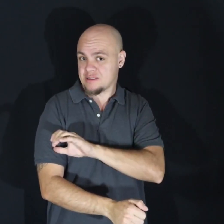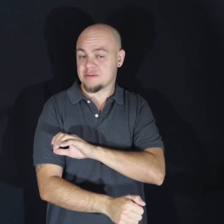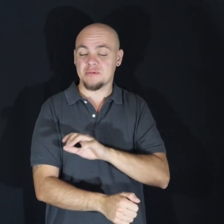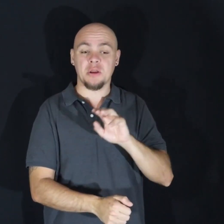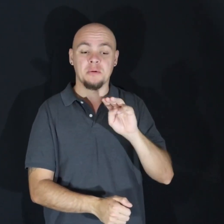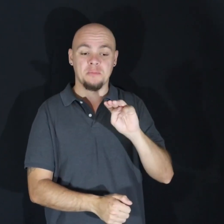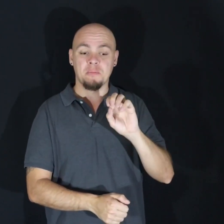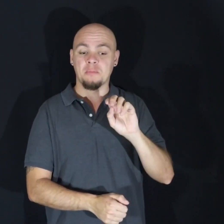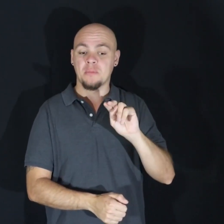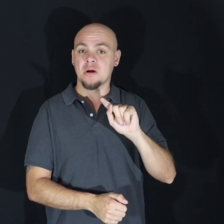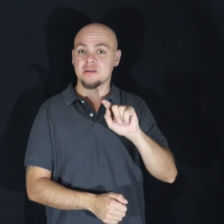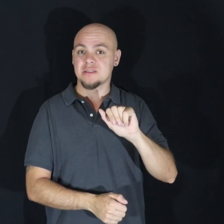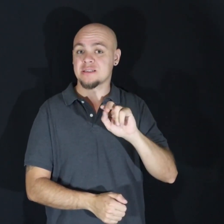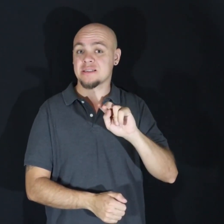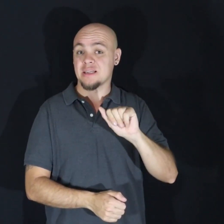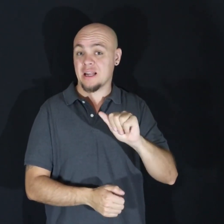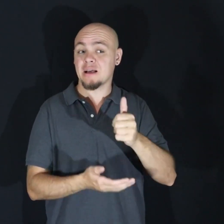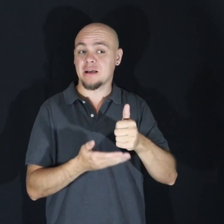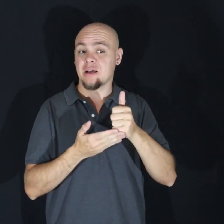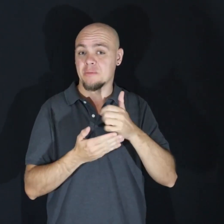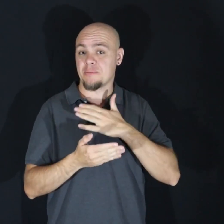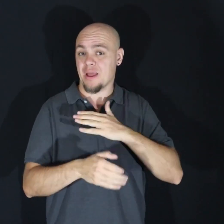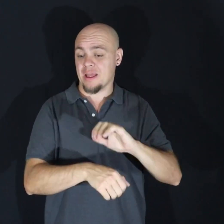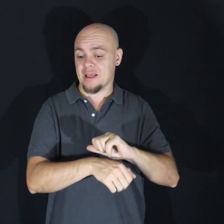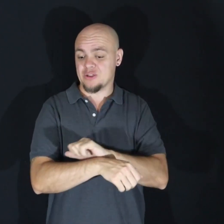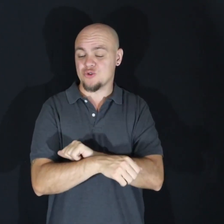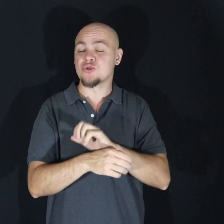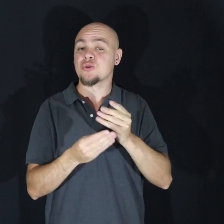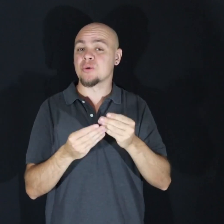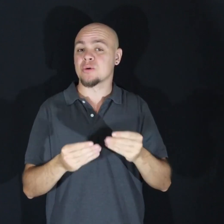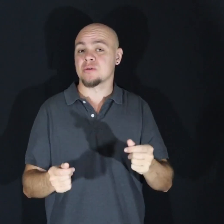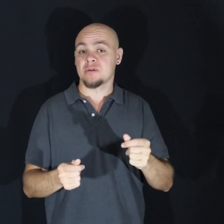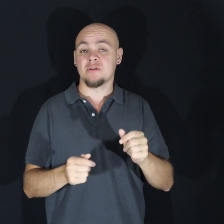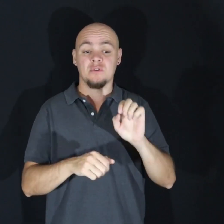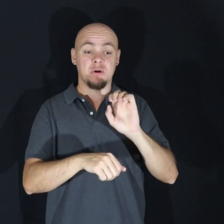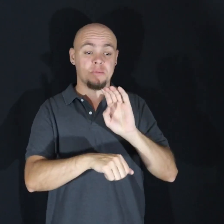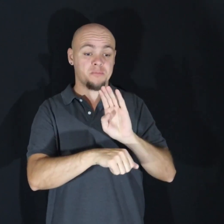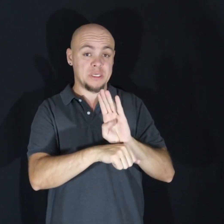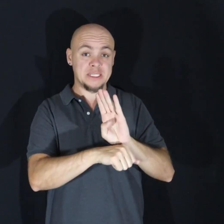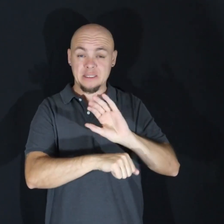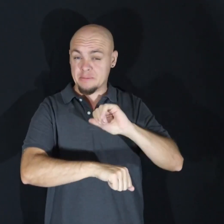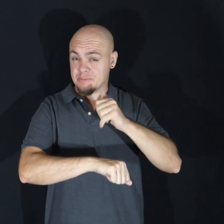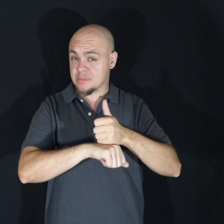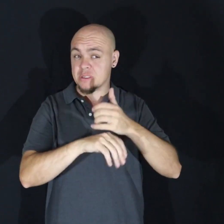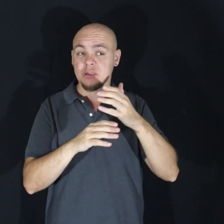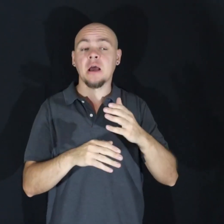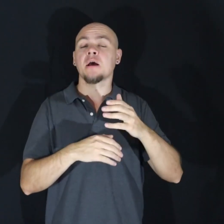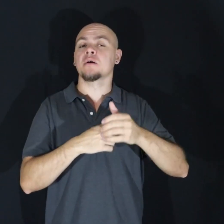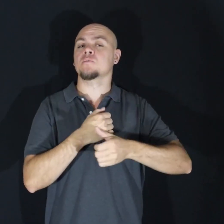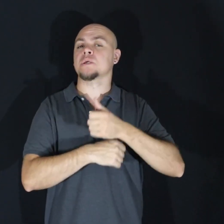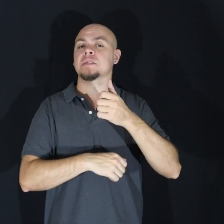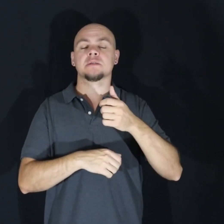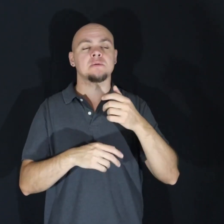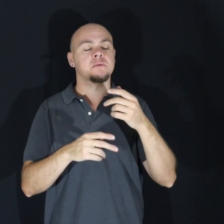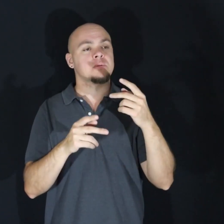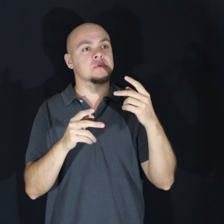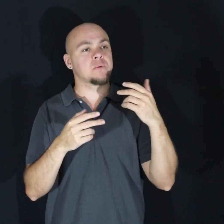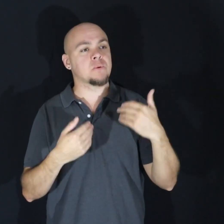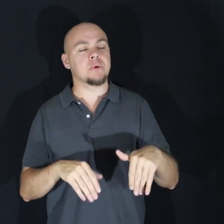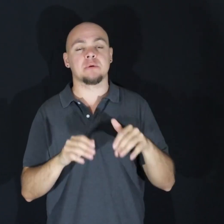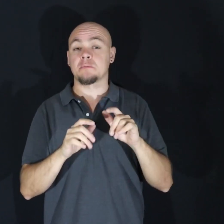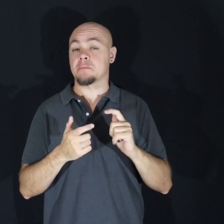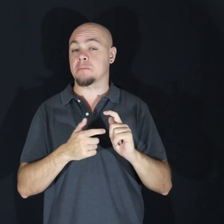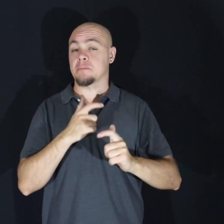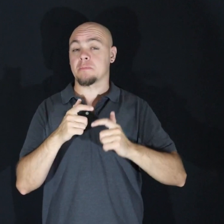that helped cure me from my cancer. In the realm of entrepreneurship, the greatest risks are often borne by those